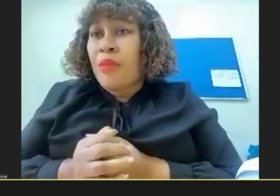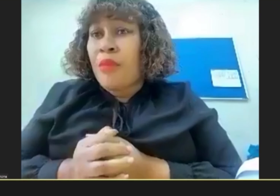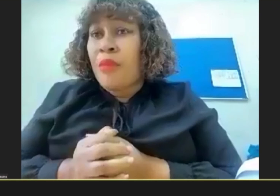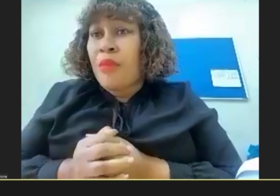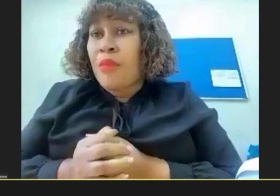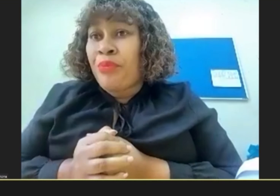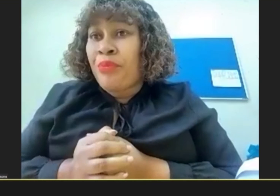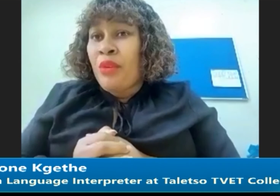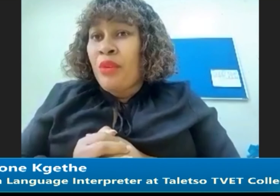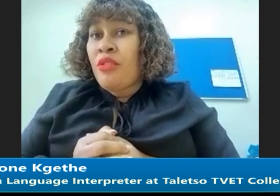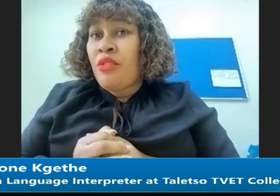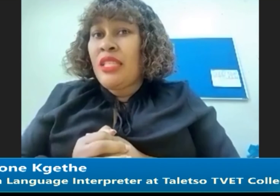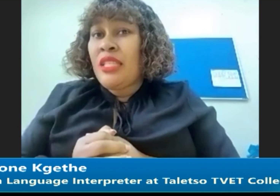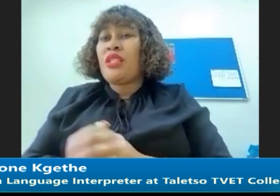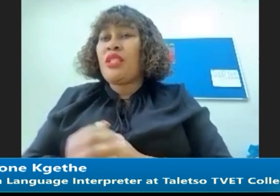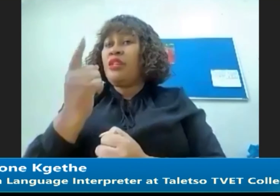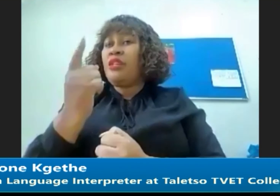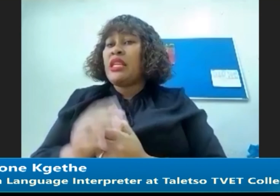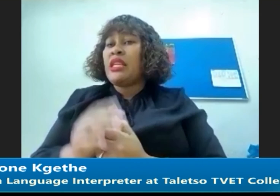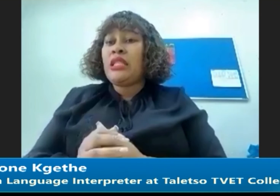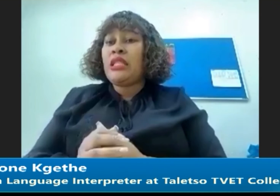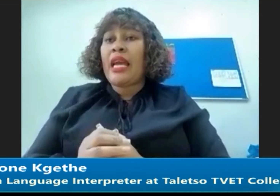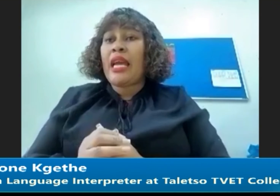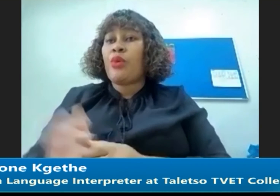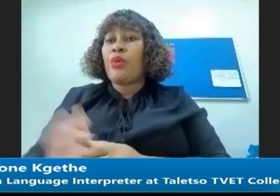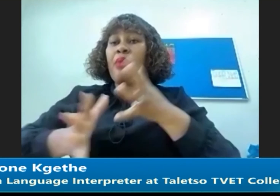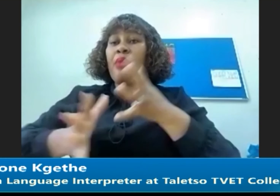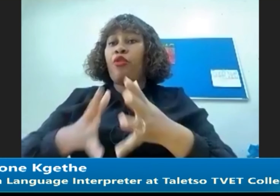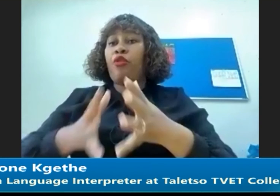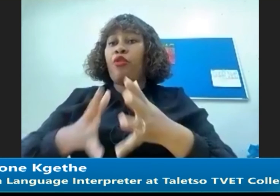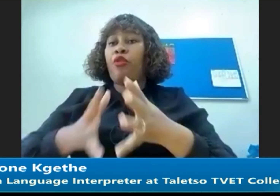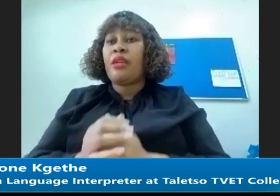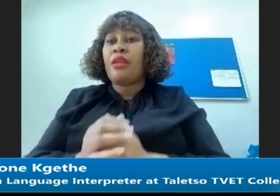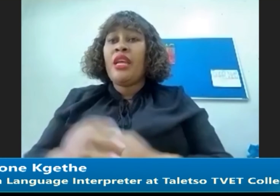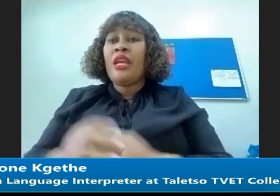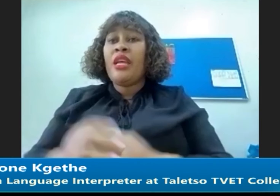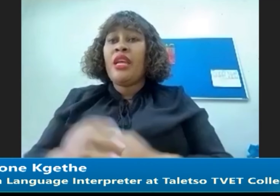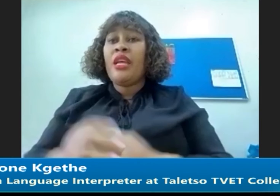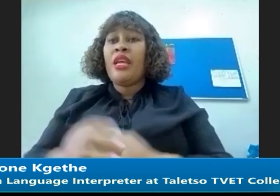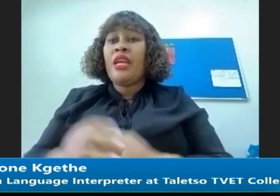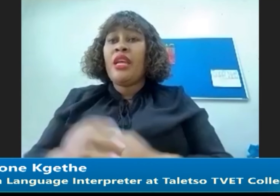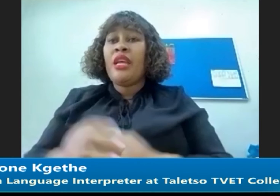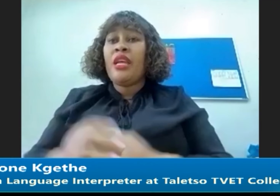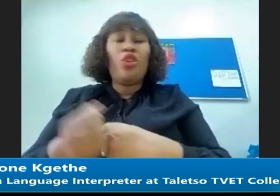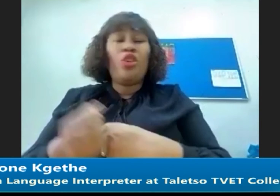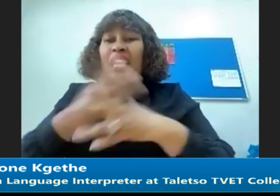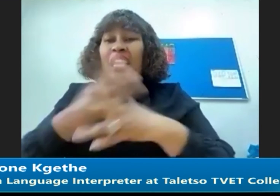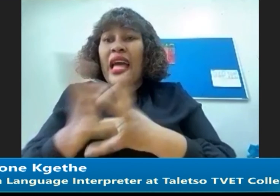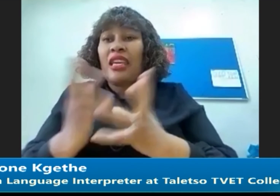him We did not see There was not even A single sign That was coming from him It was just like You know Not saying nothing